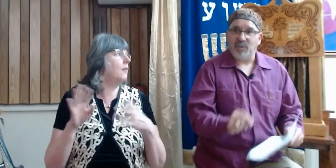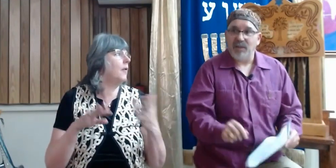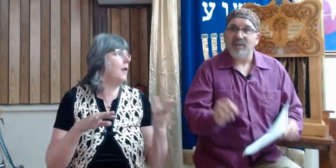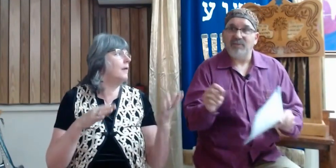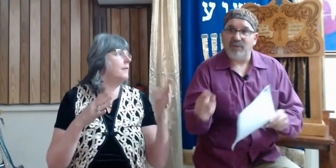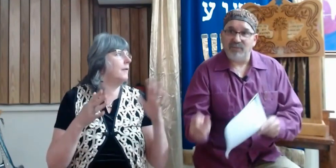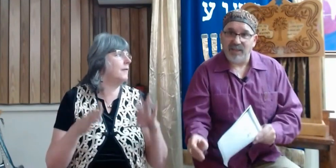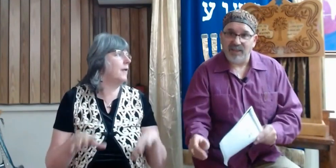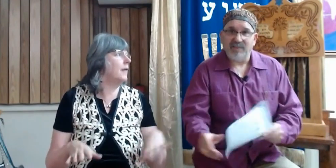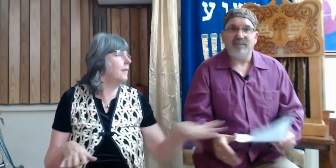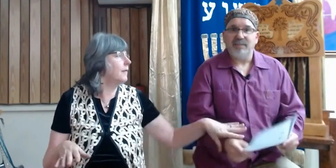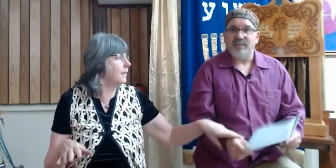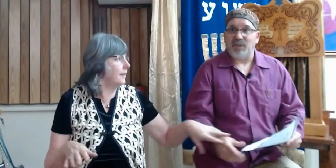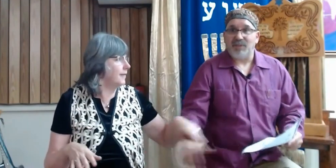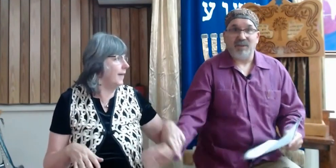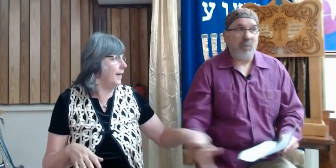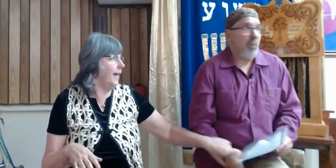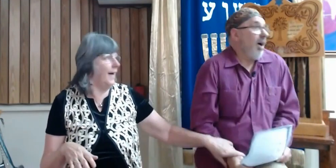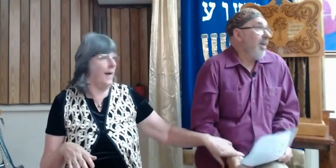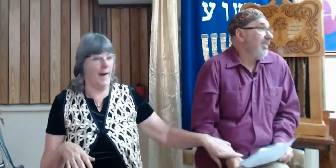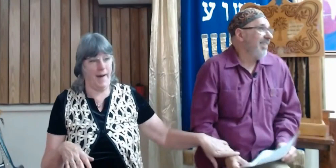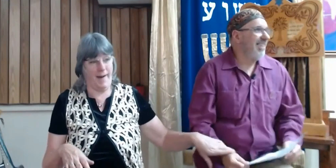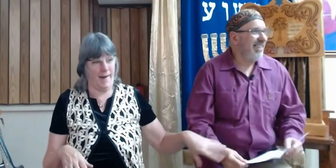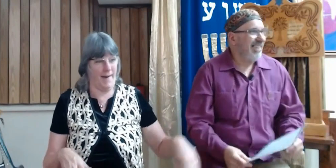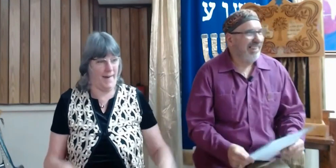3, 15, 16.